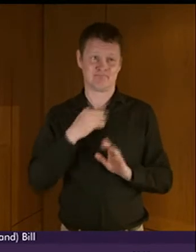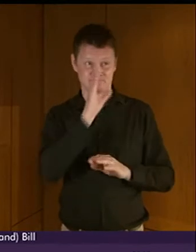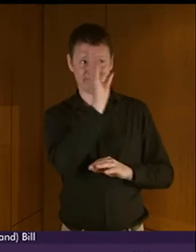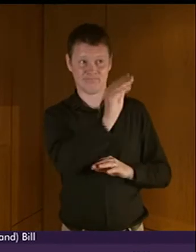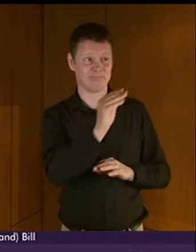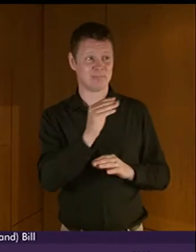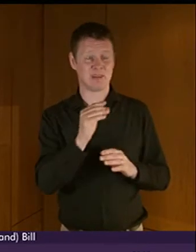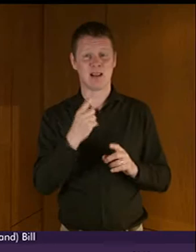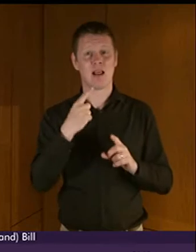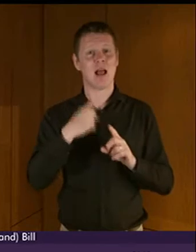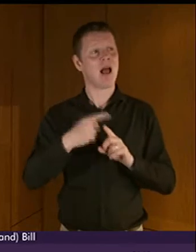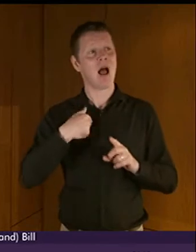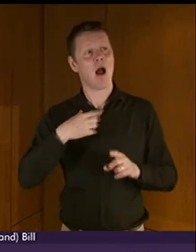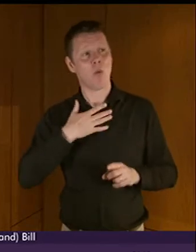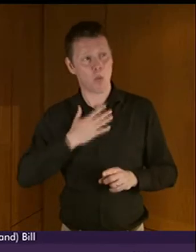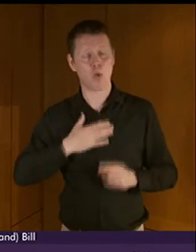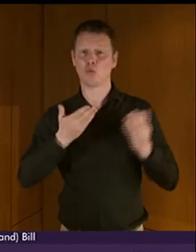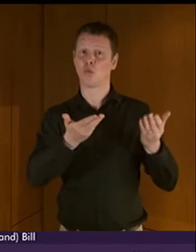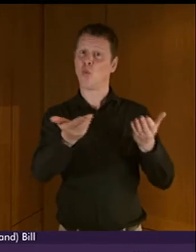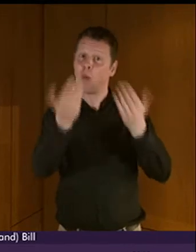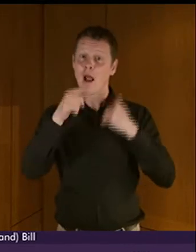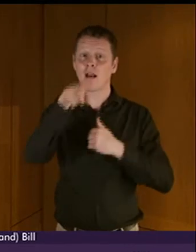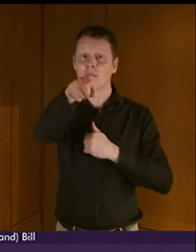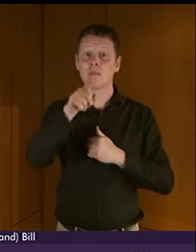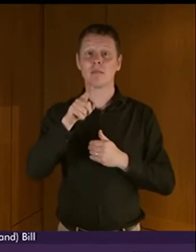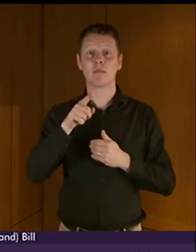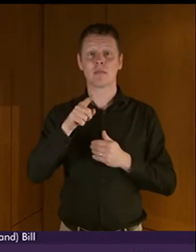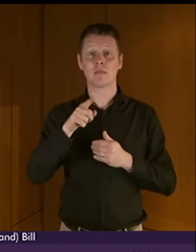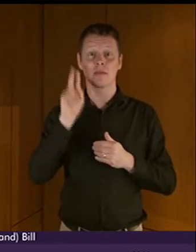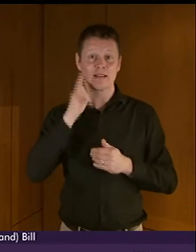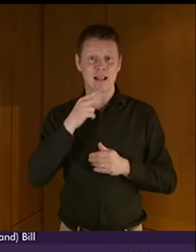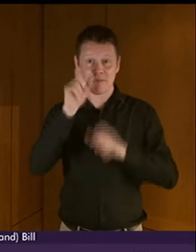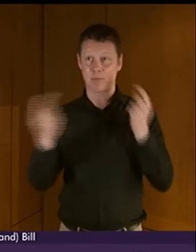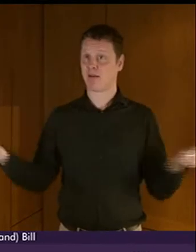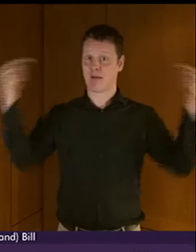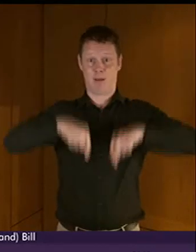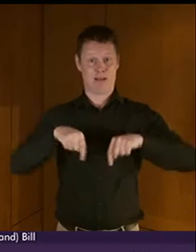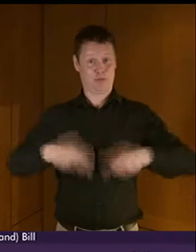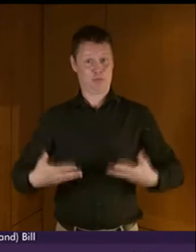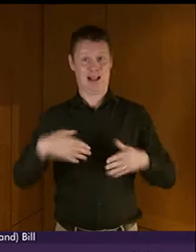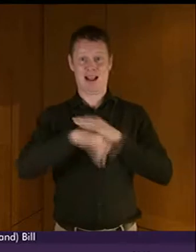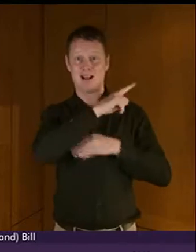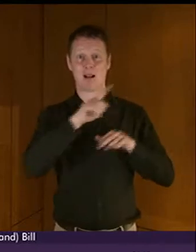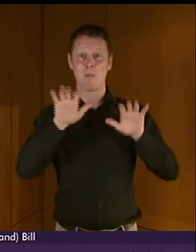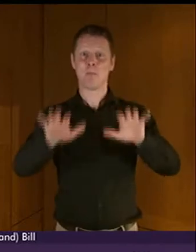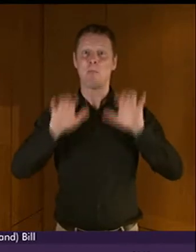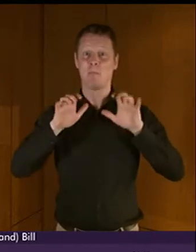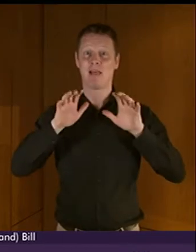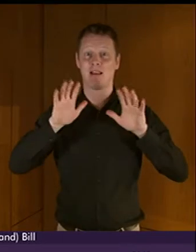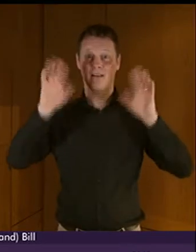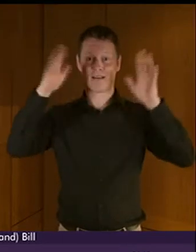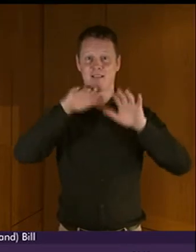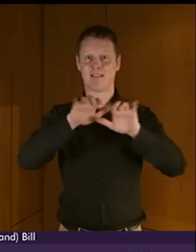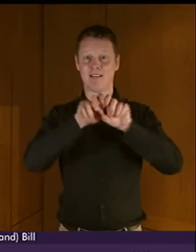welcome those in the gallery who are here today, those BSL users